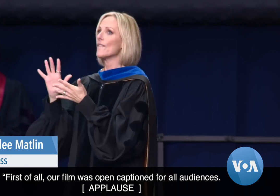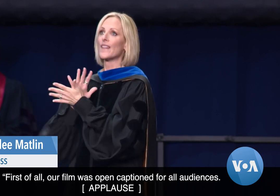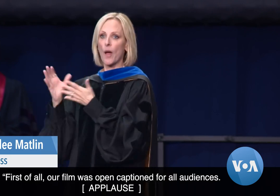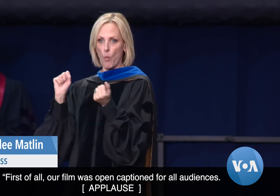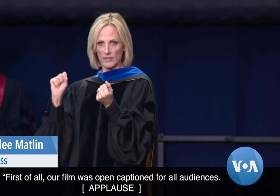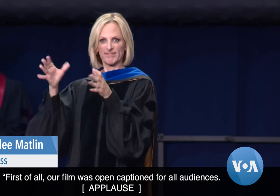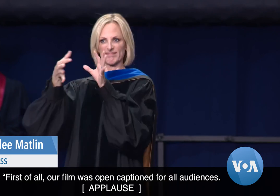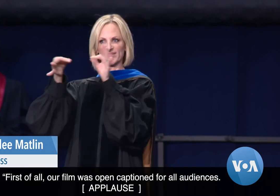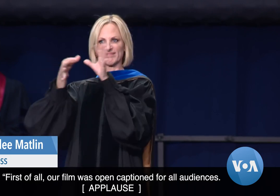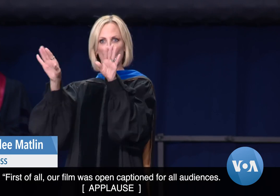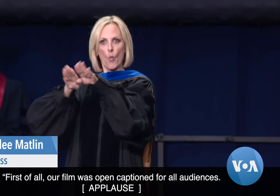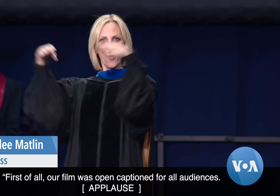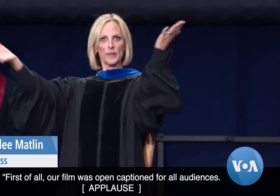captioned for all audiences.